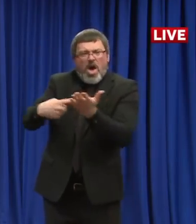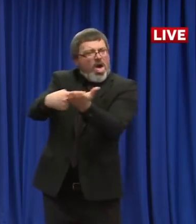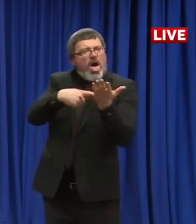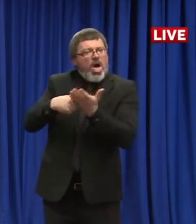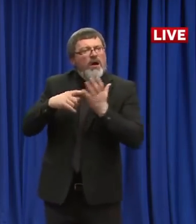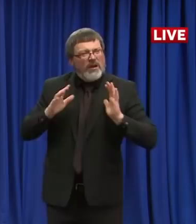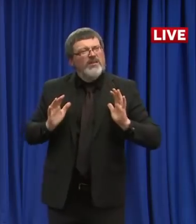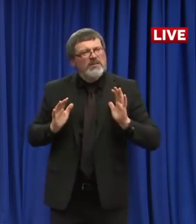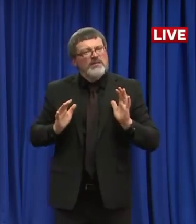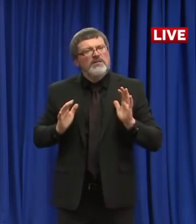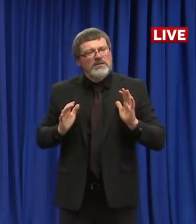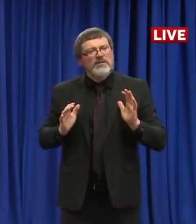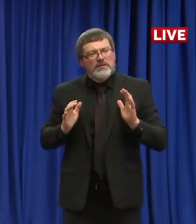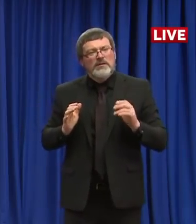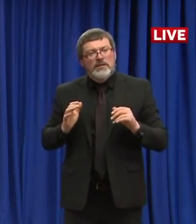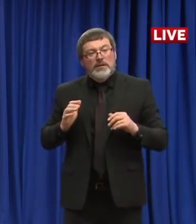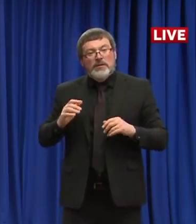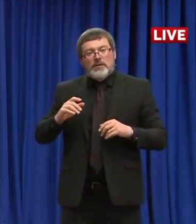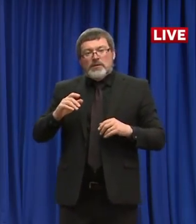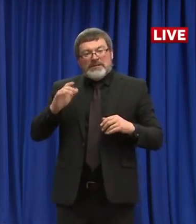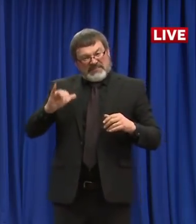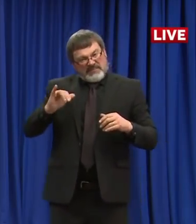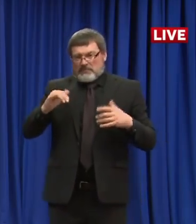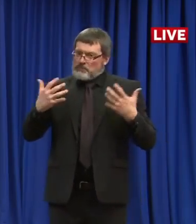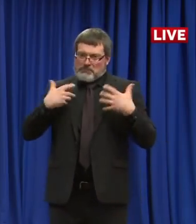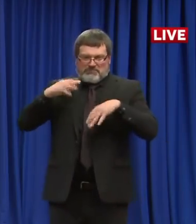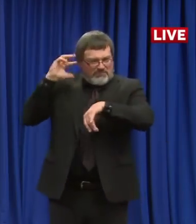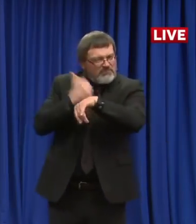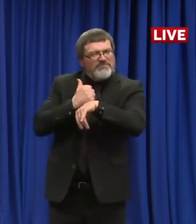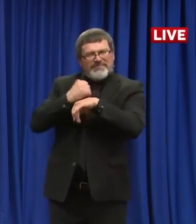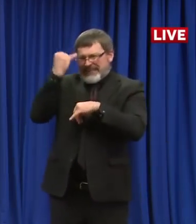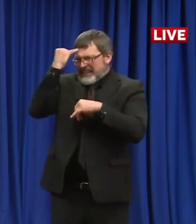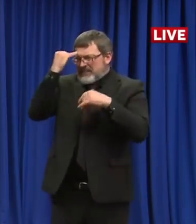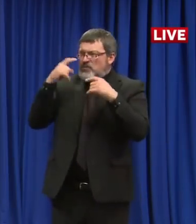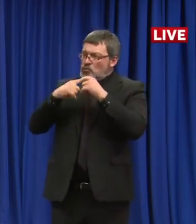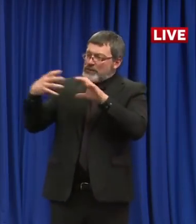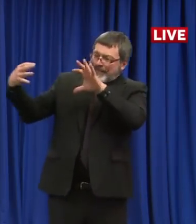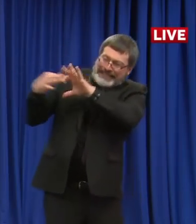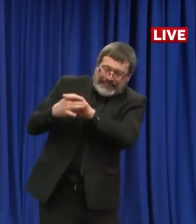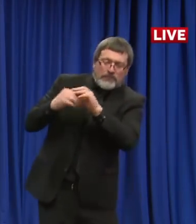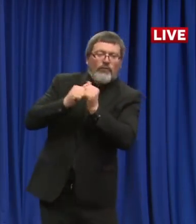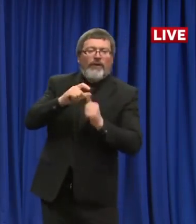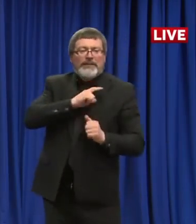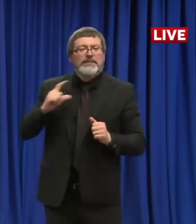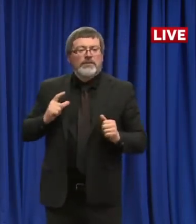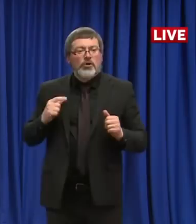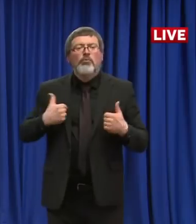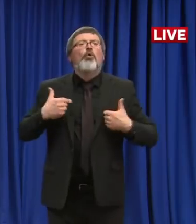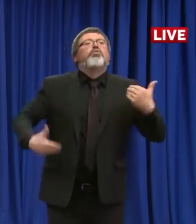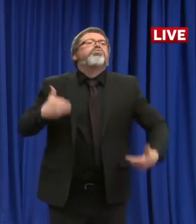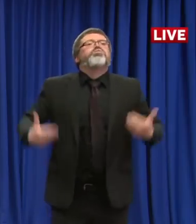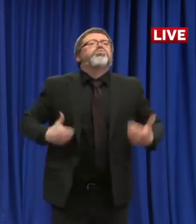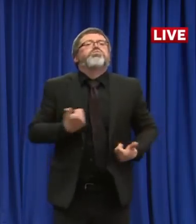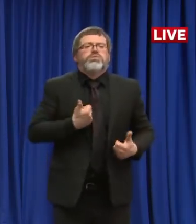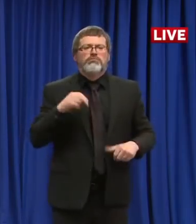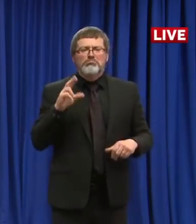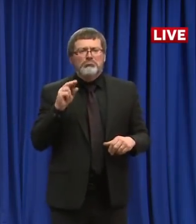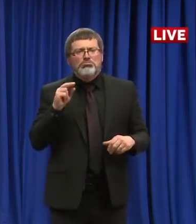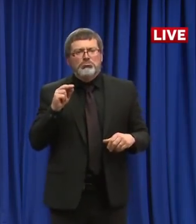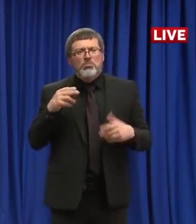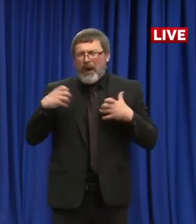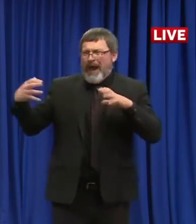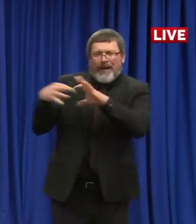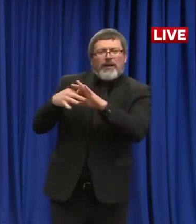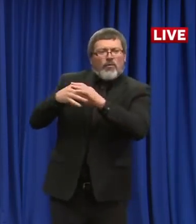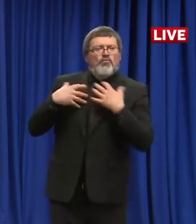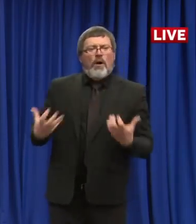created models and a pathway for them to have the advice that we need and that stakeholder input that we need. But if this injunction,